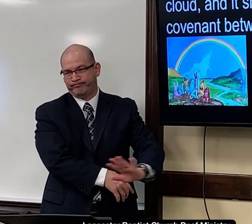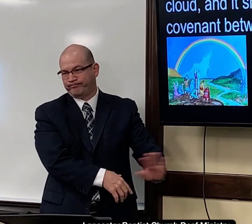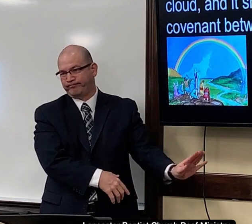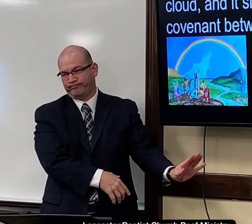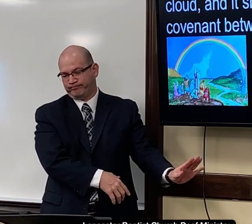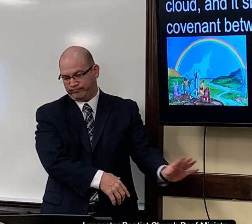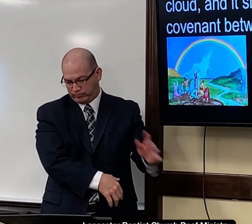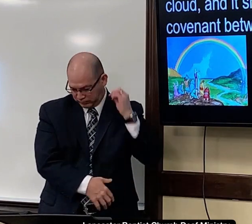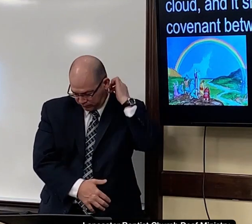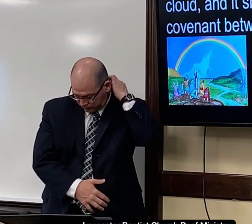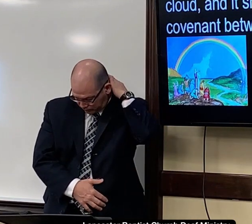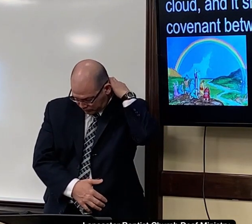anything else